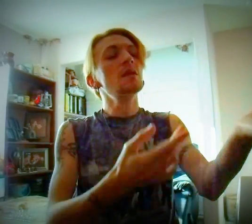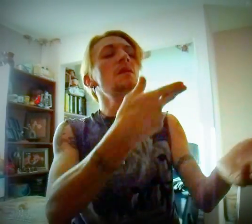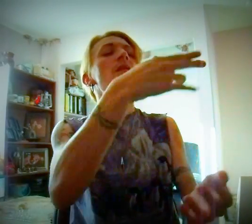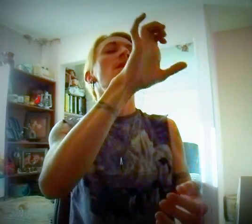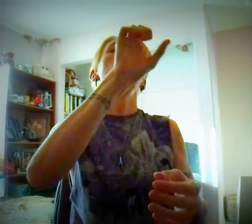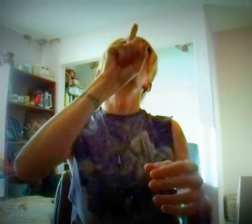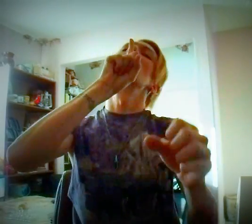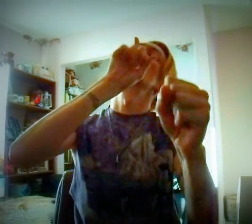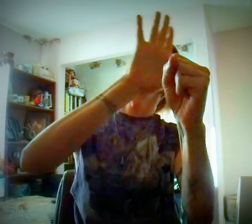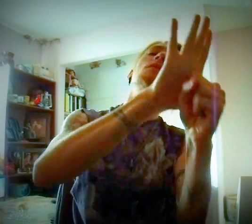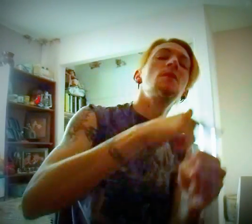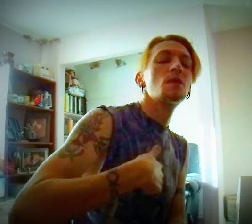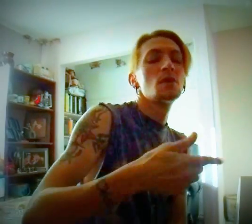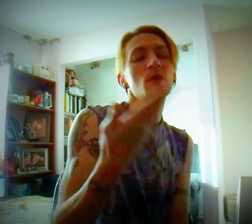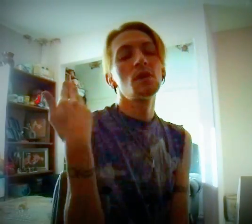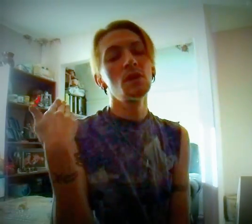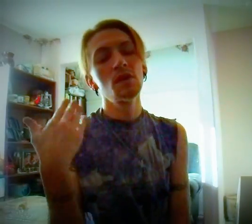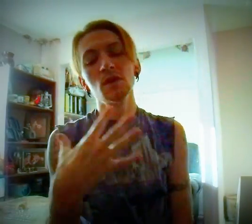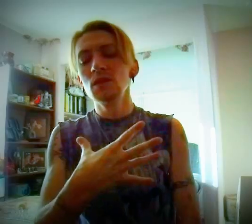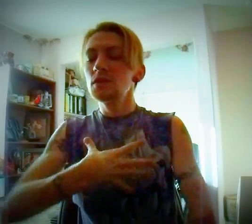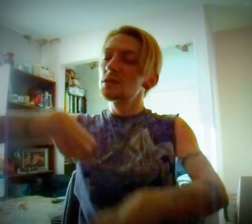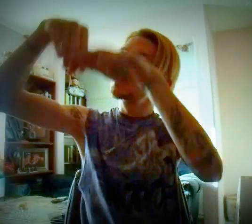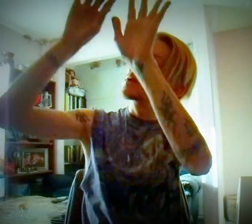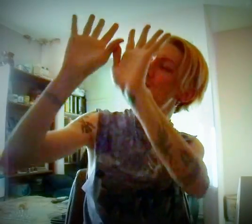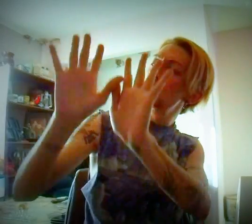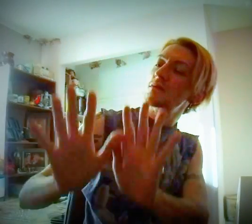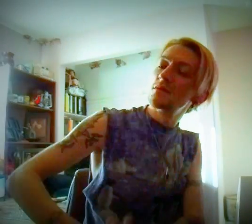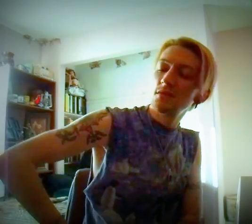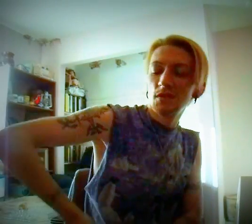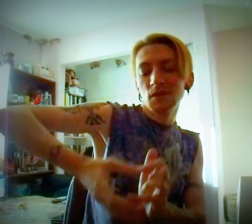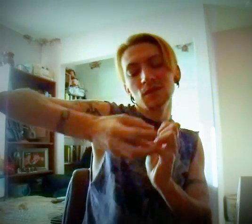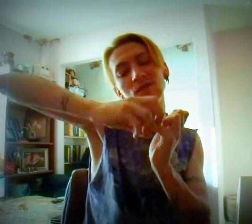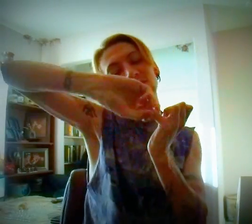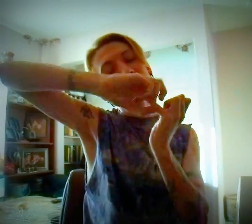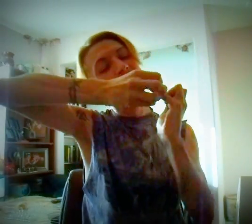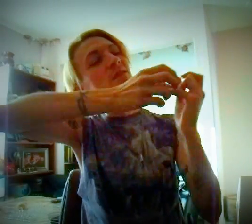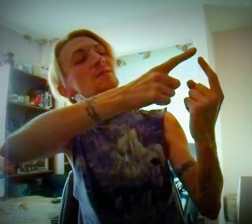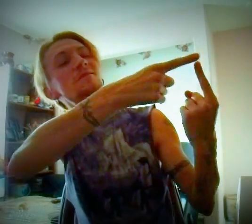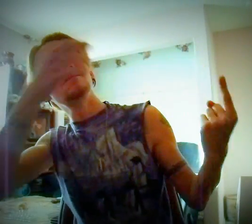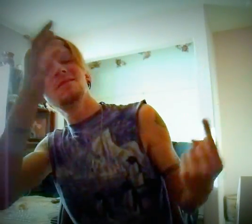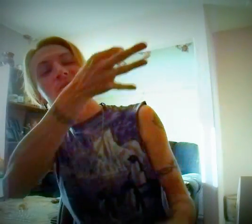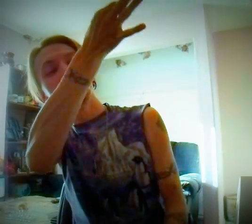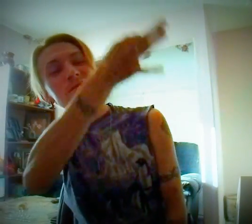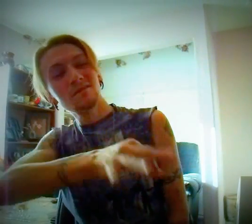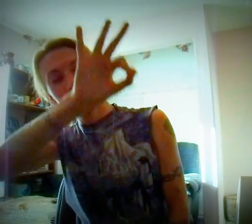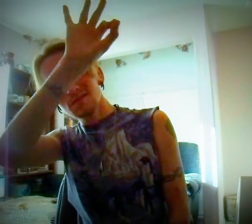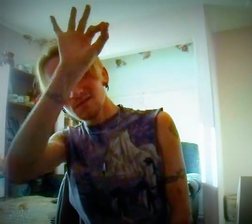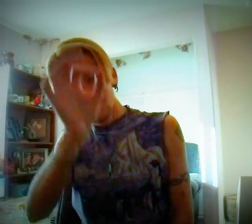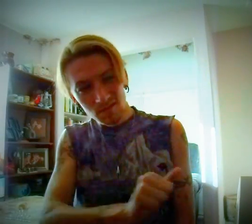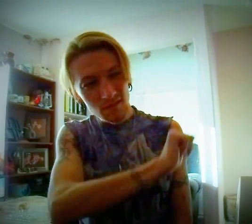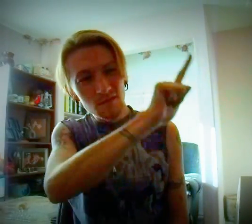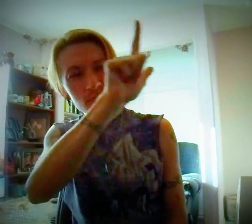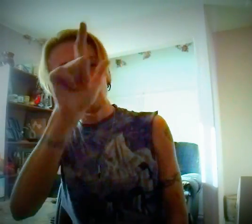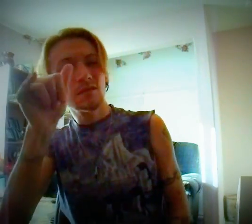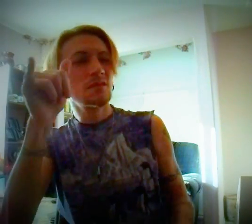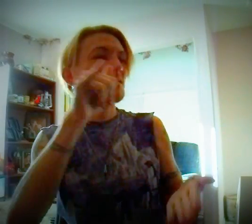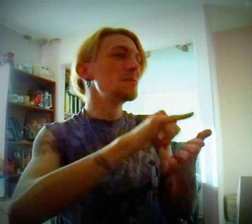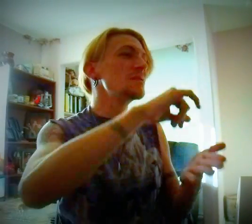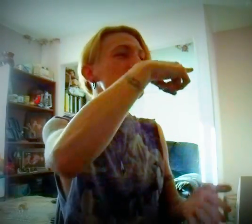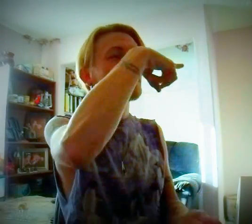promised me a best smell Cherished rock for us all but